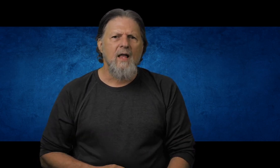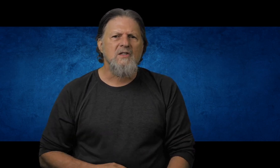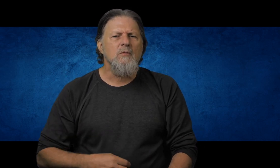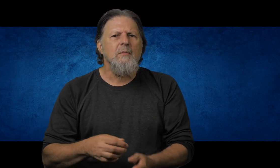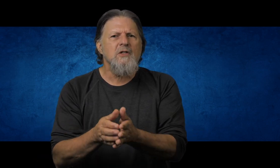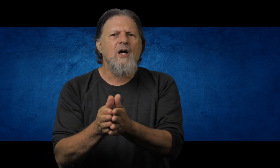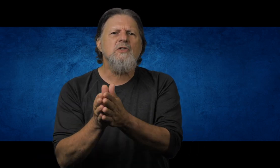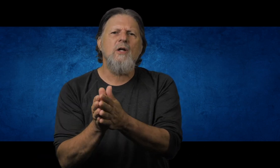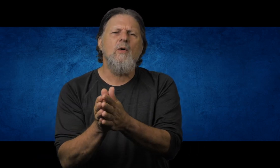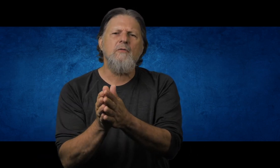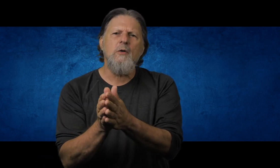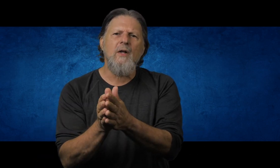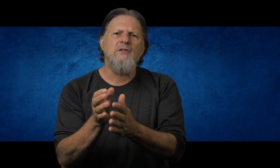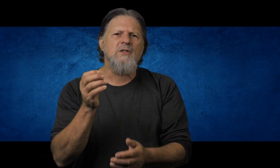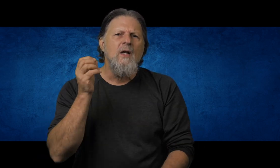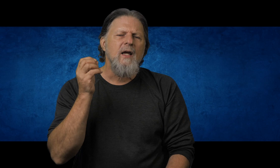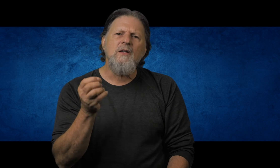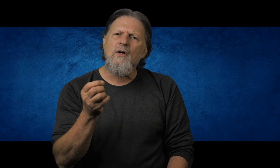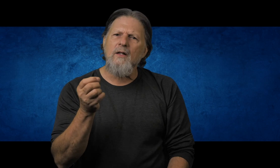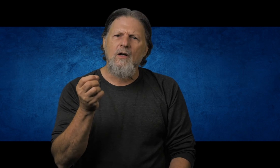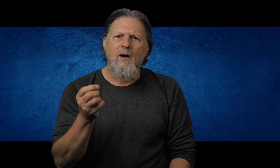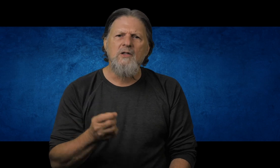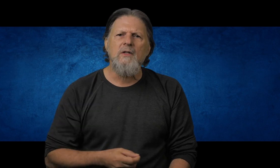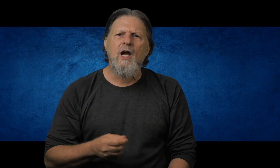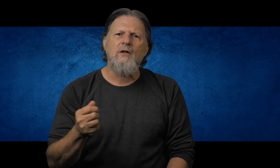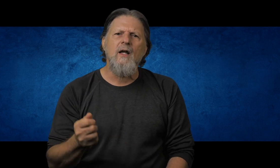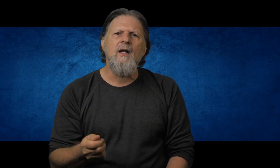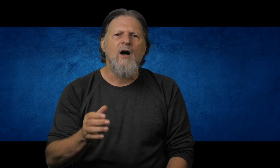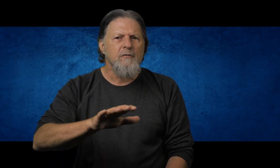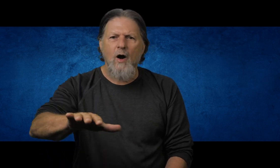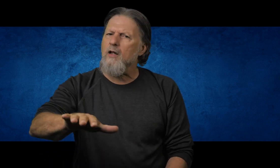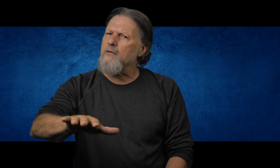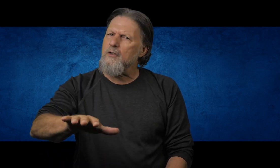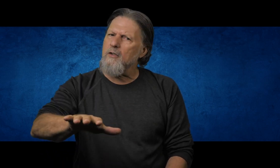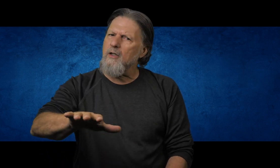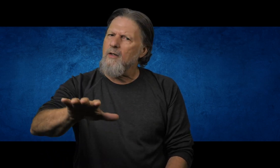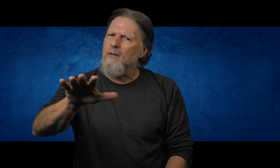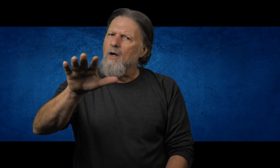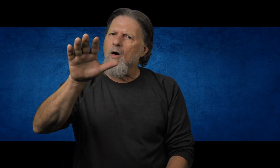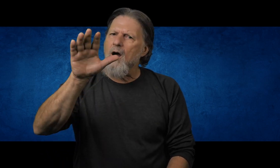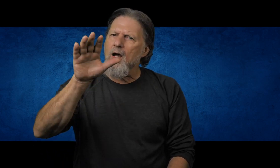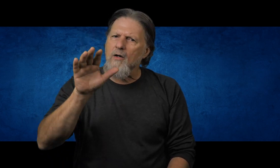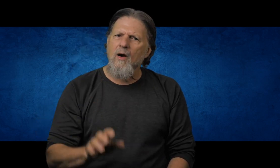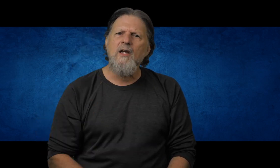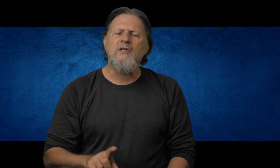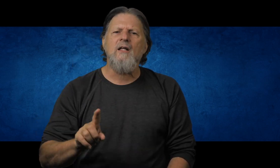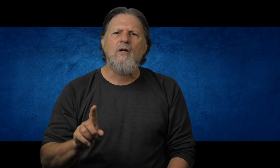That sin will be judged in one of two places. Either on the Christ rejecter in hell for all of eternity, or on Christ at the